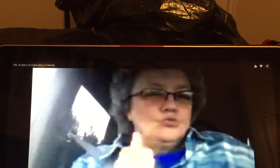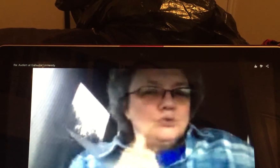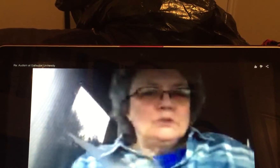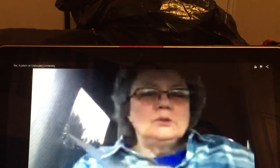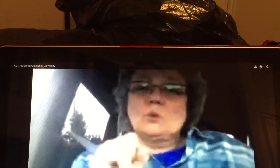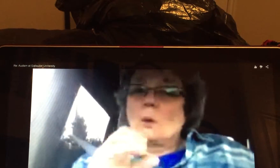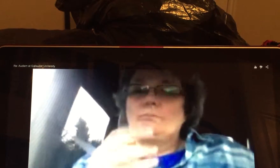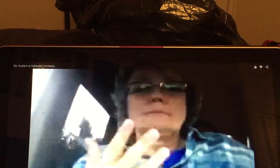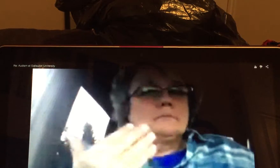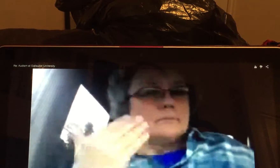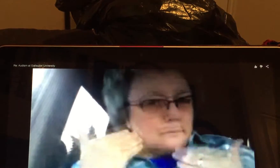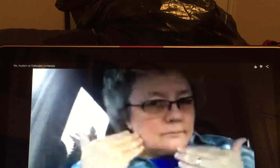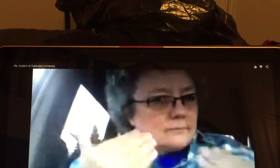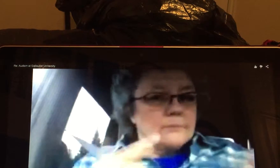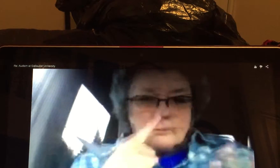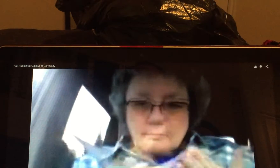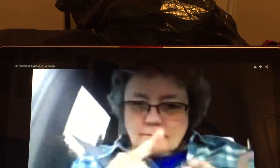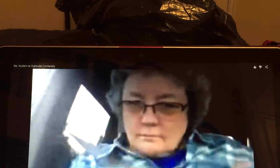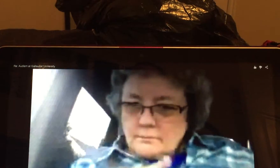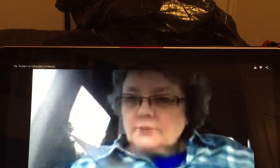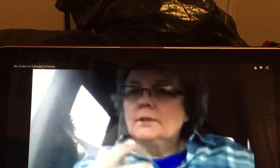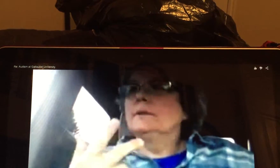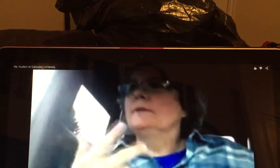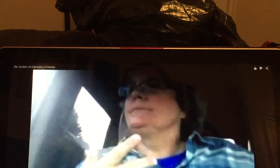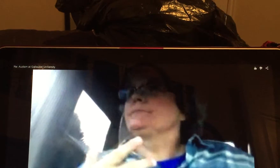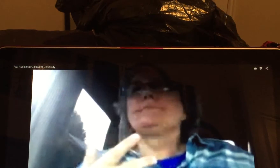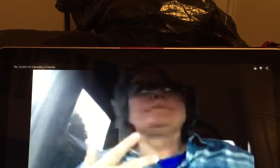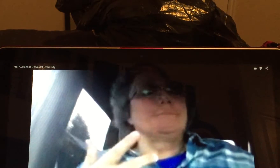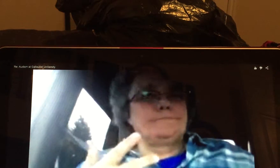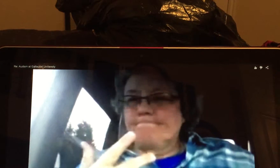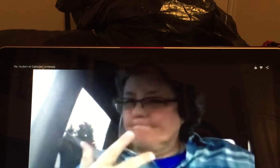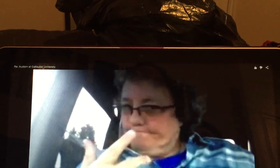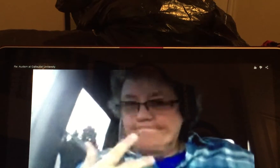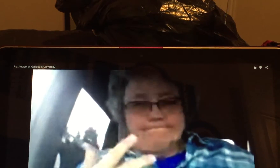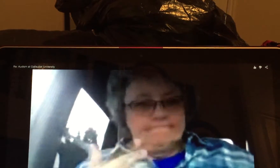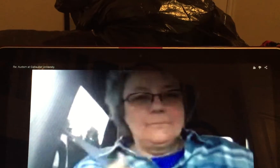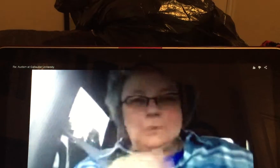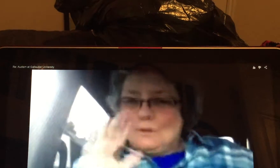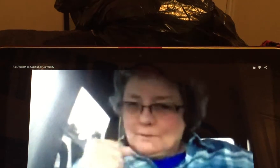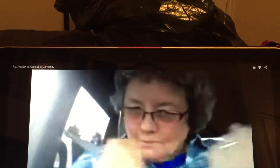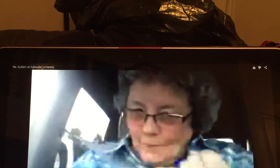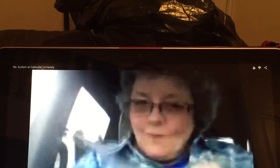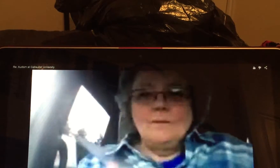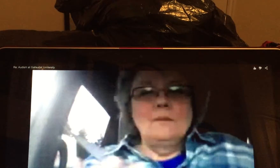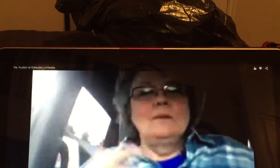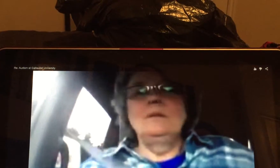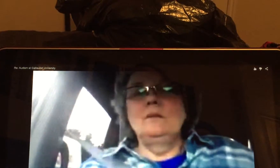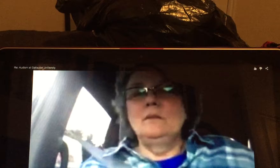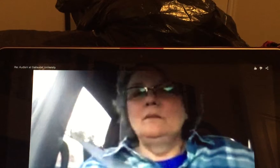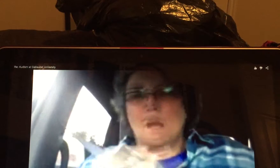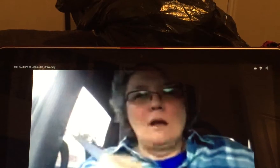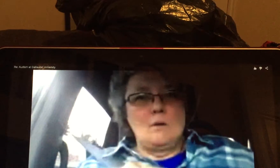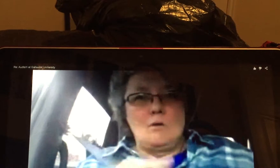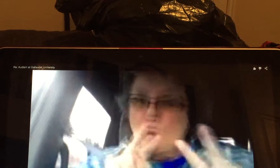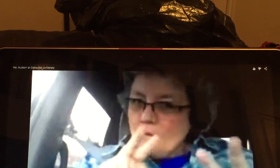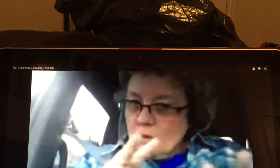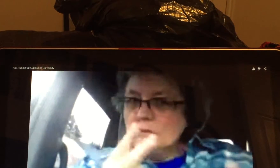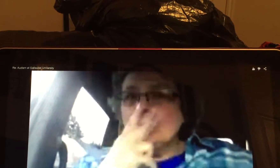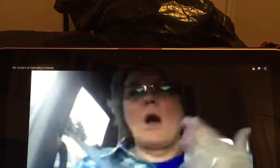or it will become worse so I say go ahead you know and inspect these different ideas I fully support